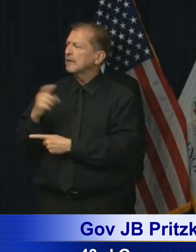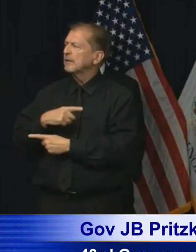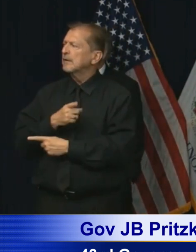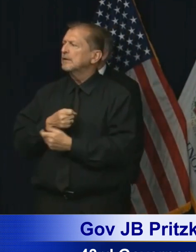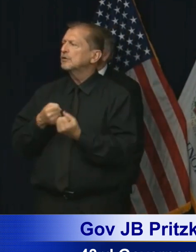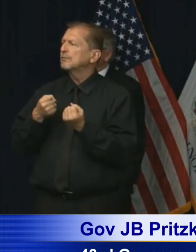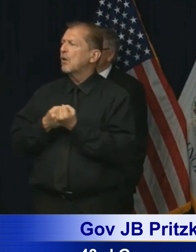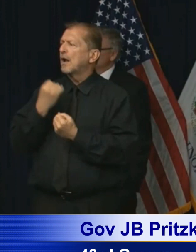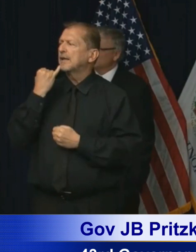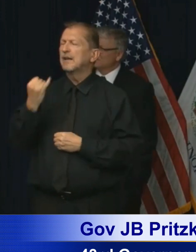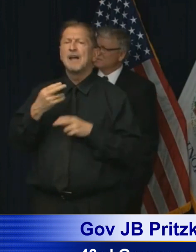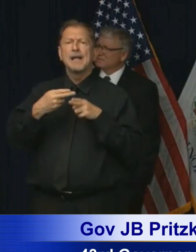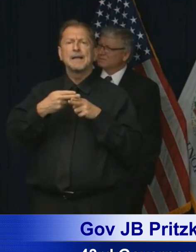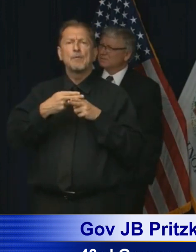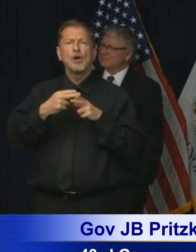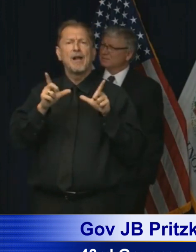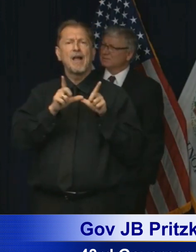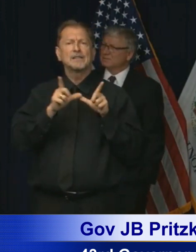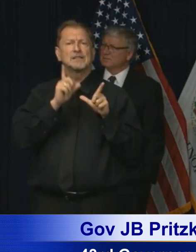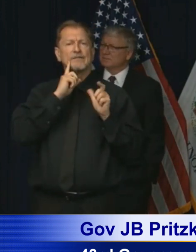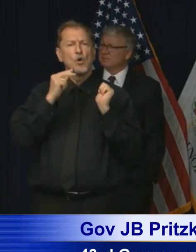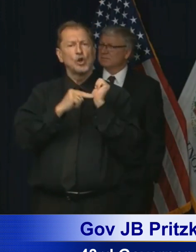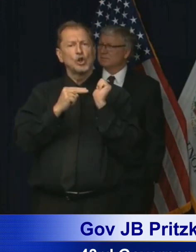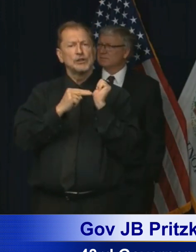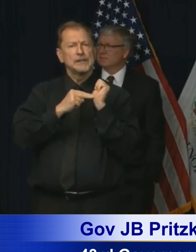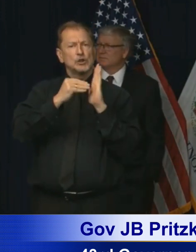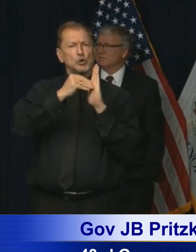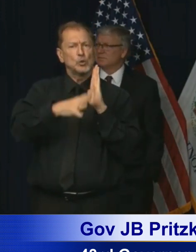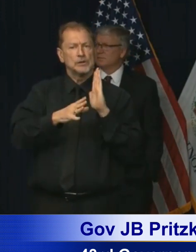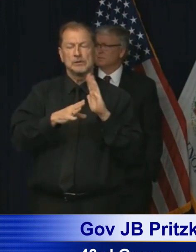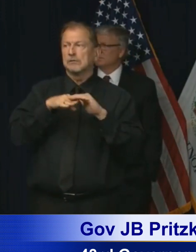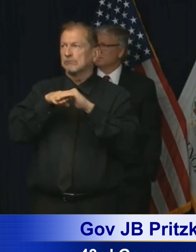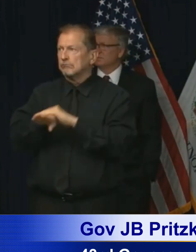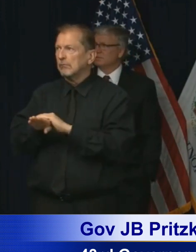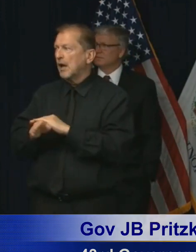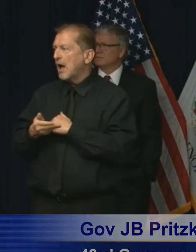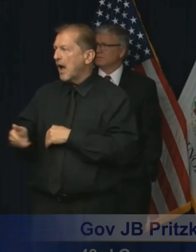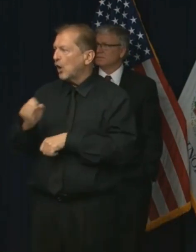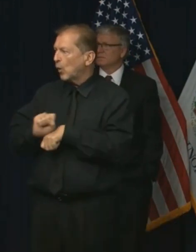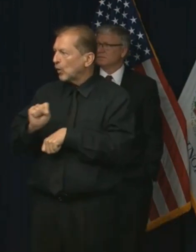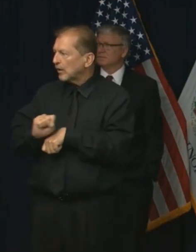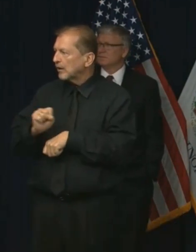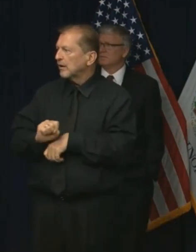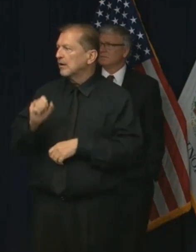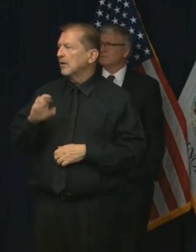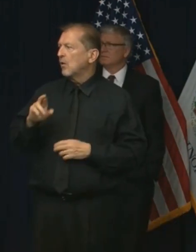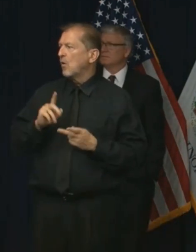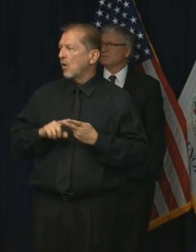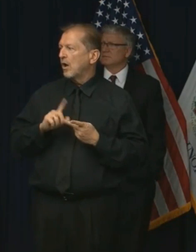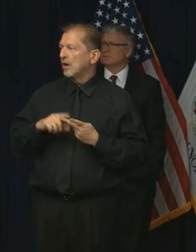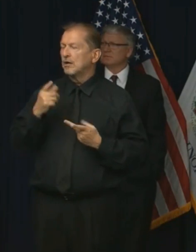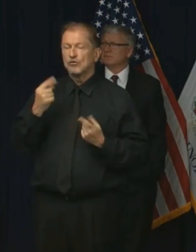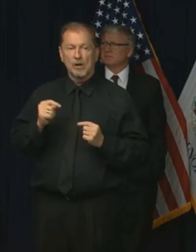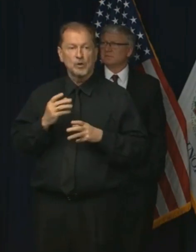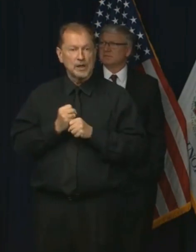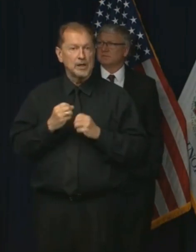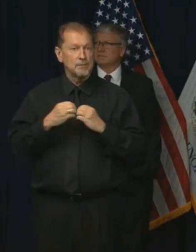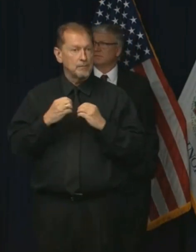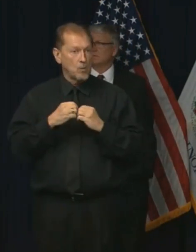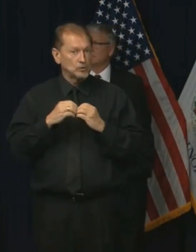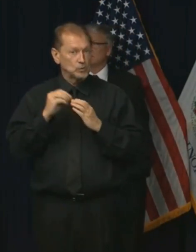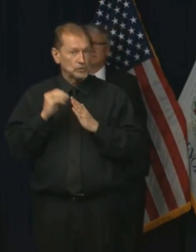of temporary licenses for nursing students to get more help in hospitals? Ohio just approved a similar plan to get thousands of students into hospitals.